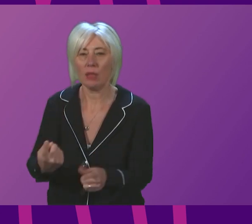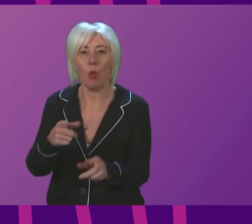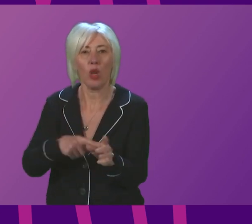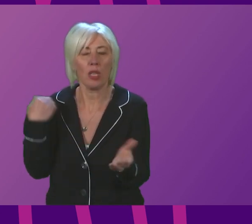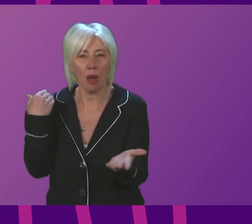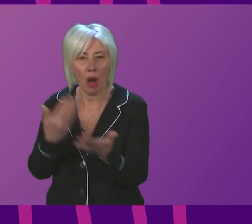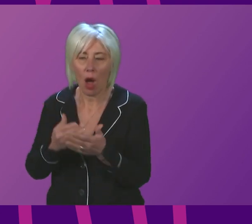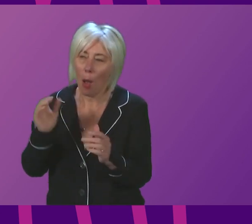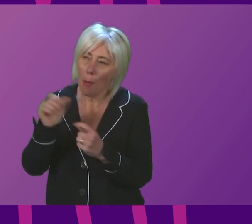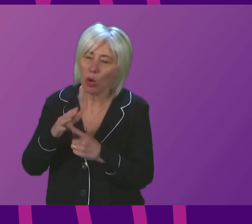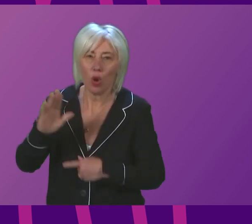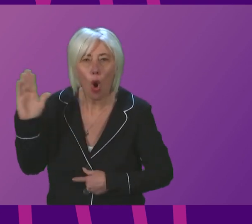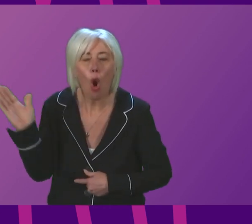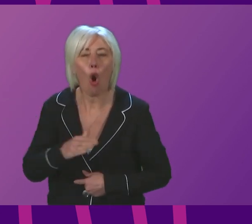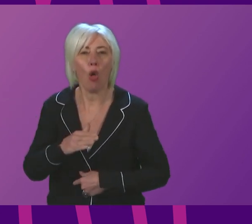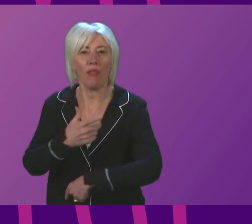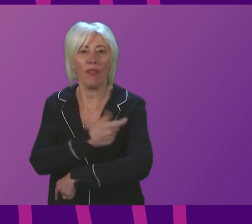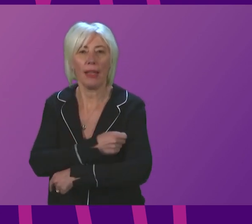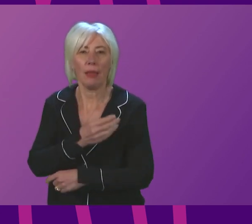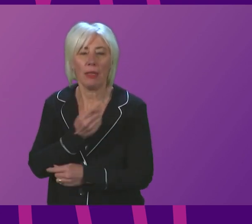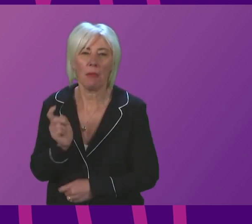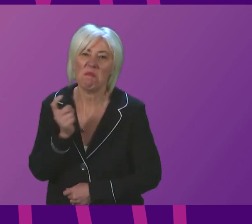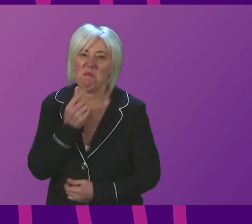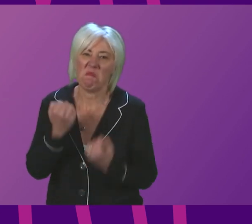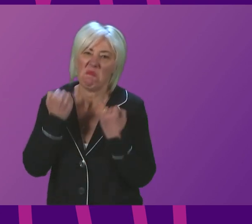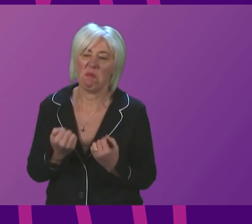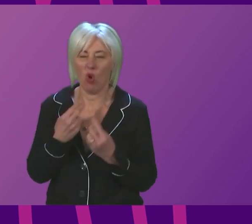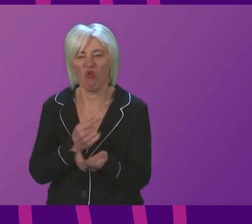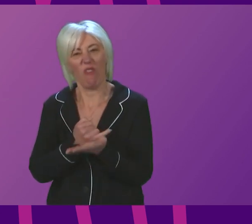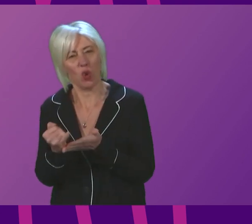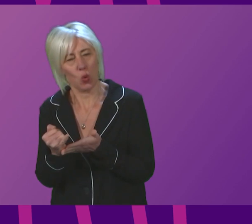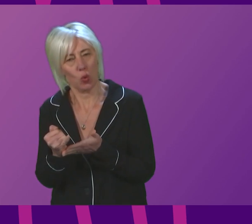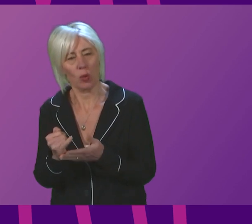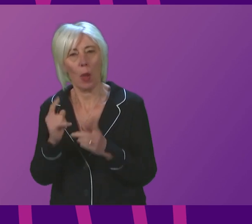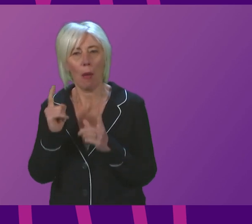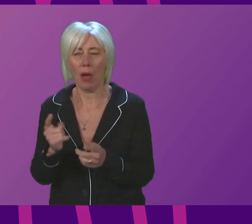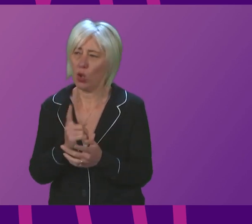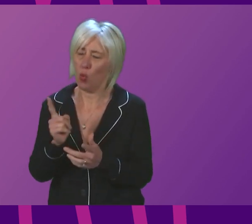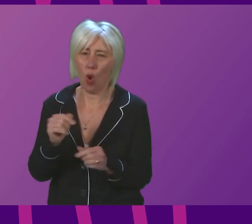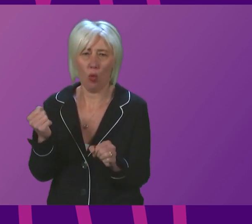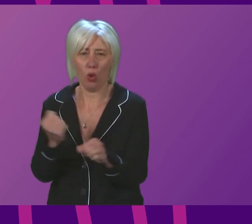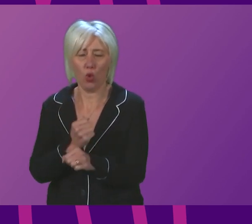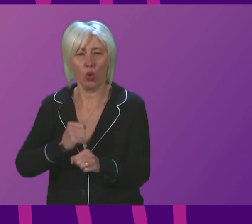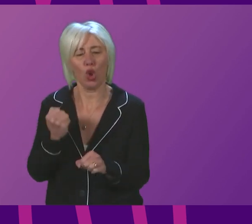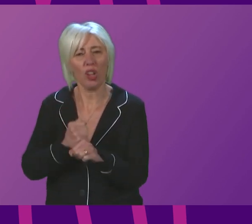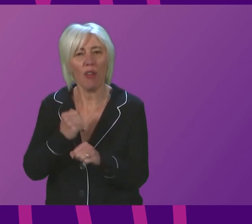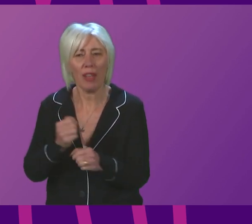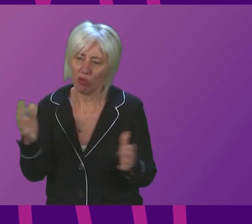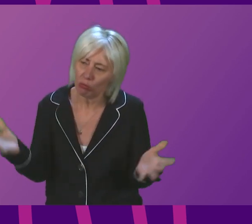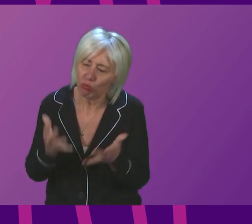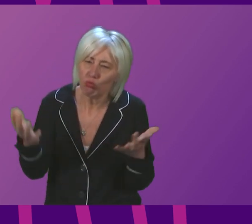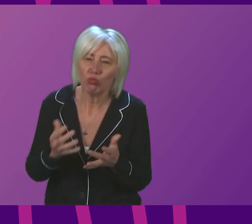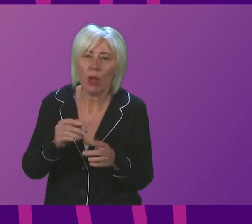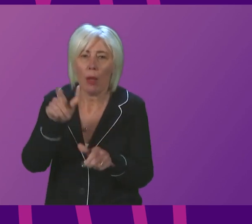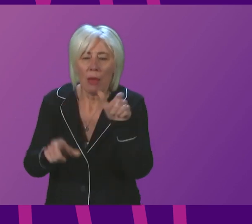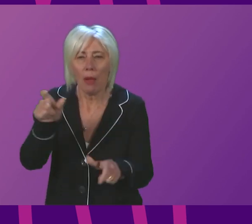of everyone being vaccinated, a stubborn minority refuse. What further steps will the Scottish Government take to increase the number of people being vaccinated to protect the